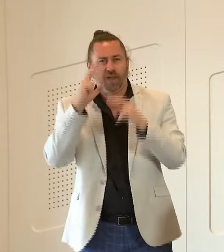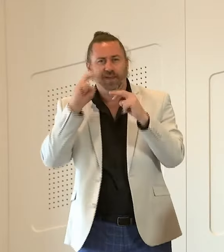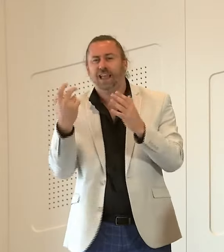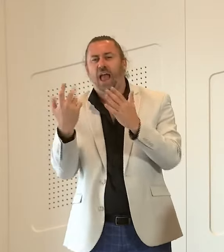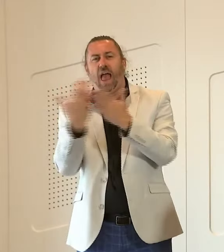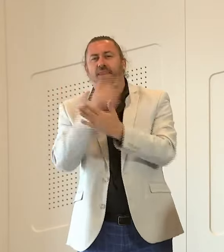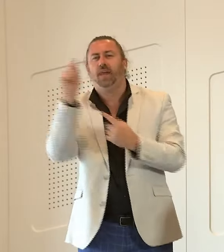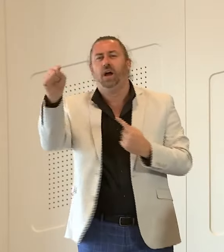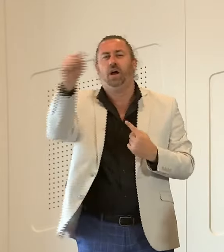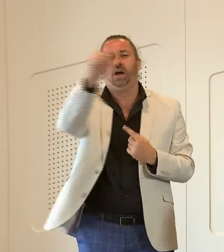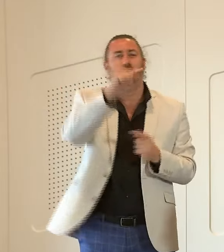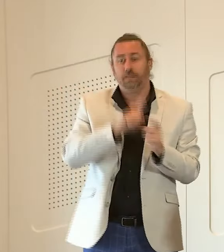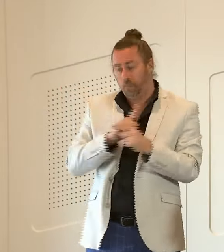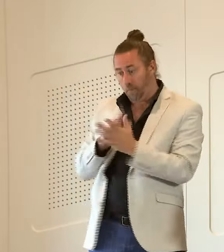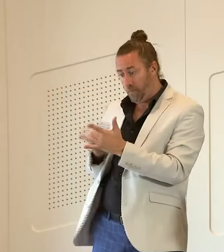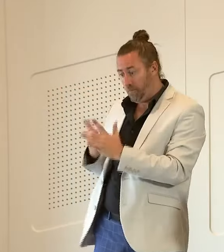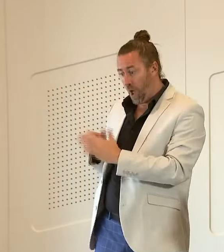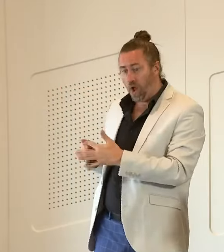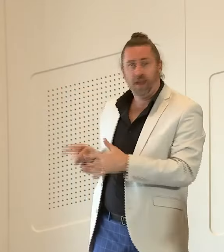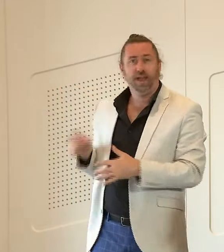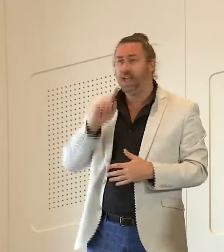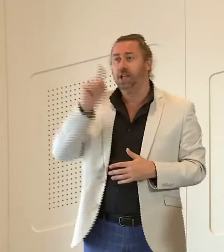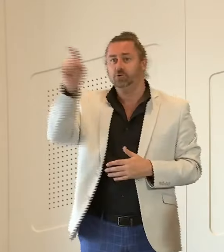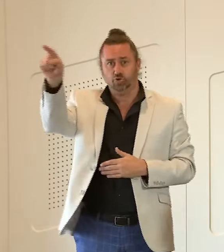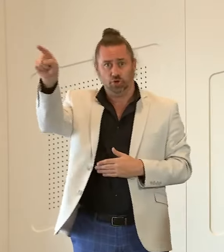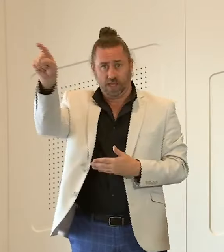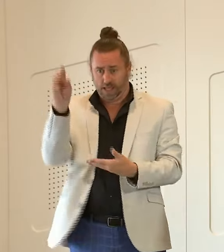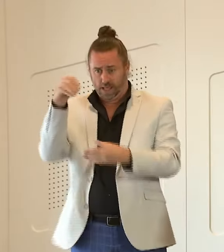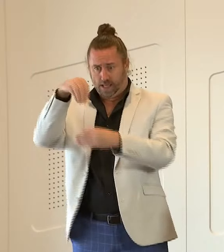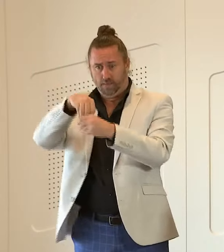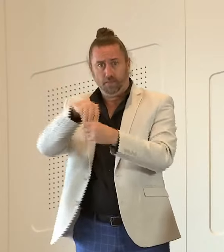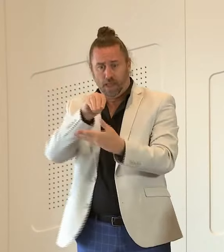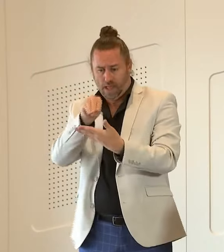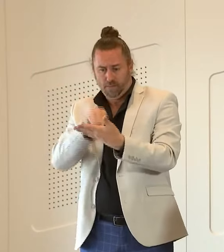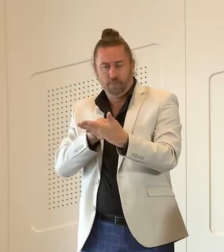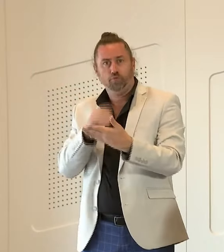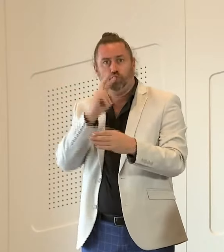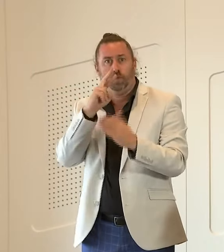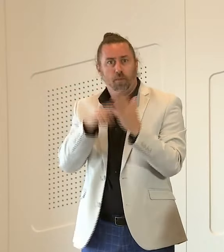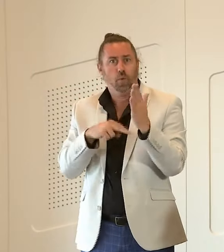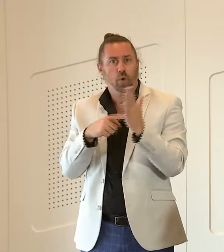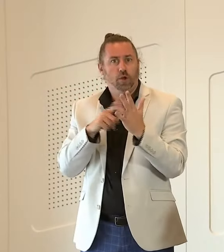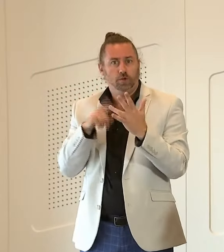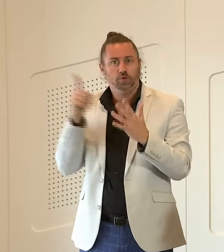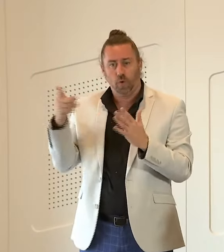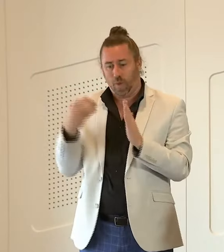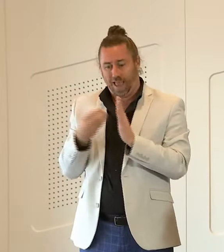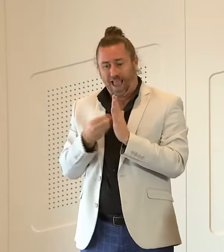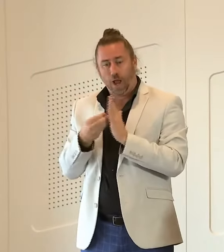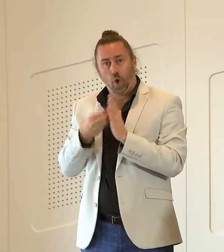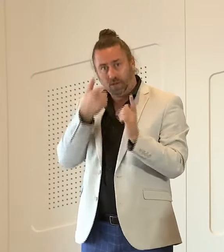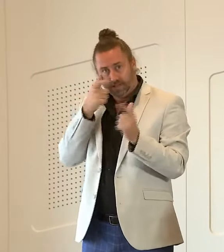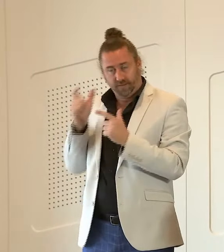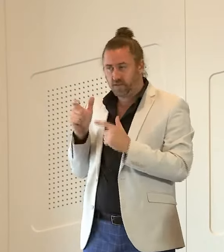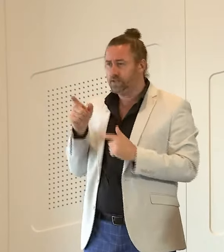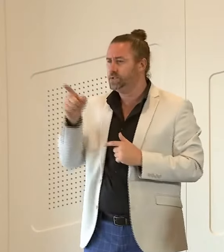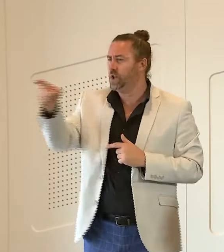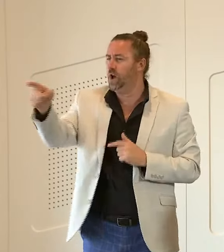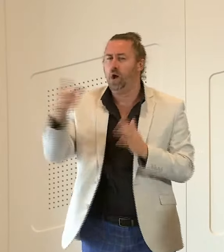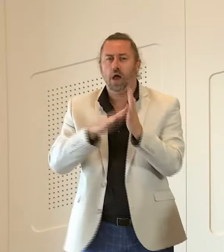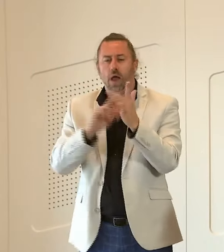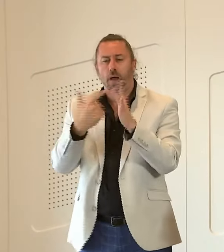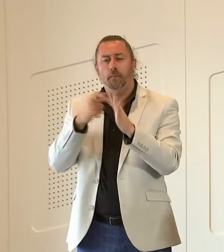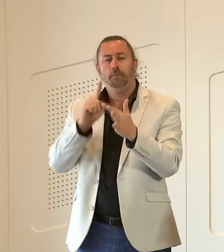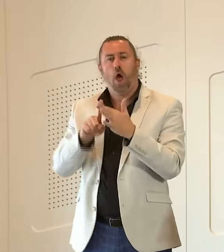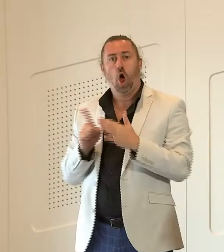has mike summerall she contributed to the report she contributed to the the report to the triple to the um economics and governance committee like that mike summerall's